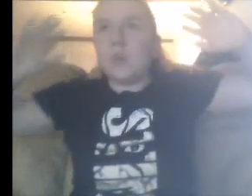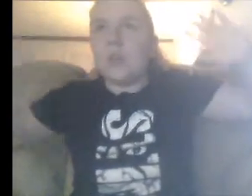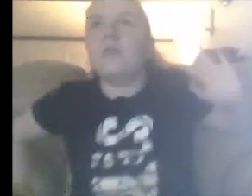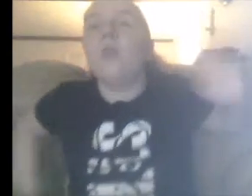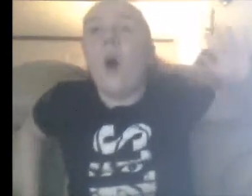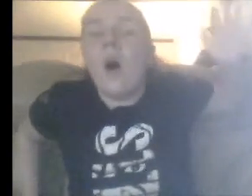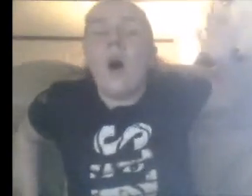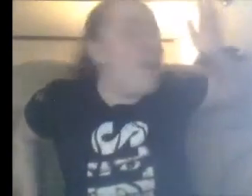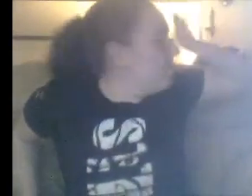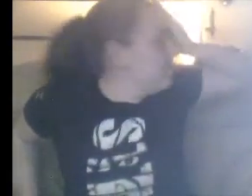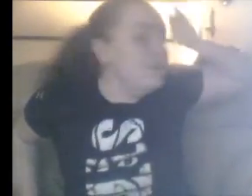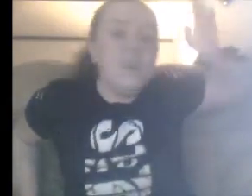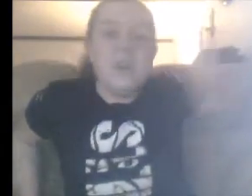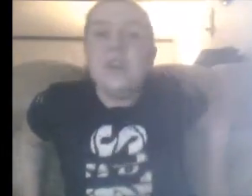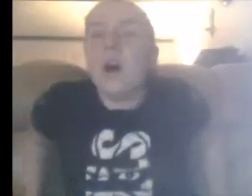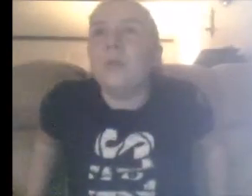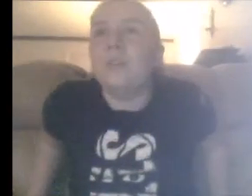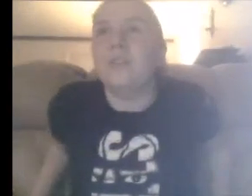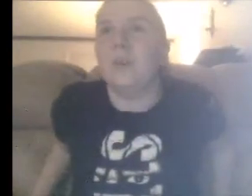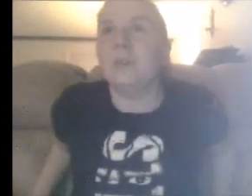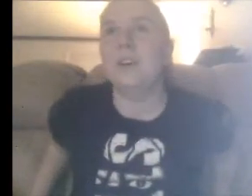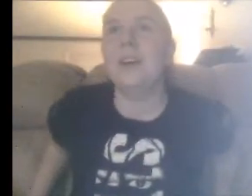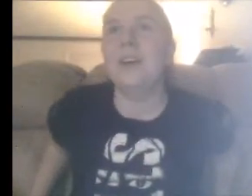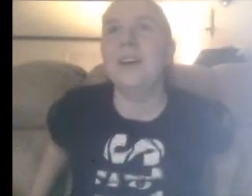close. Oh no. don't. Oh.